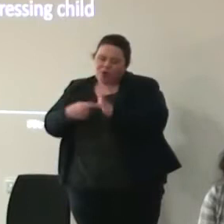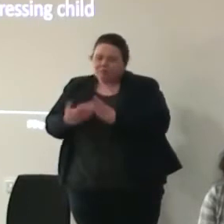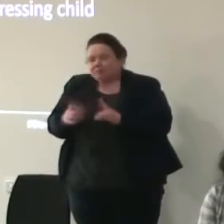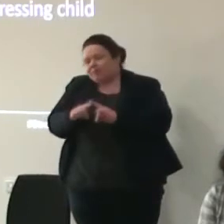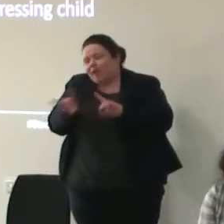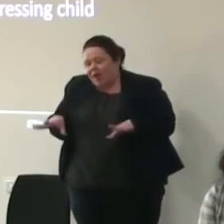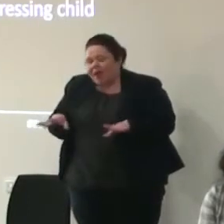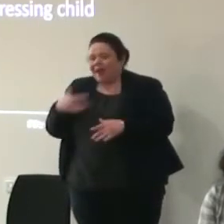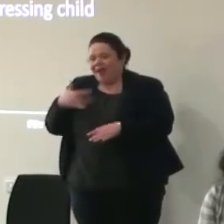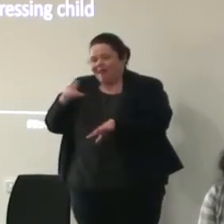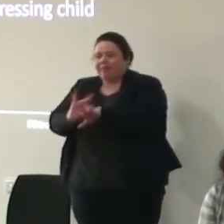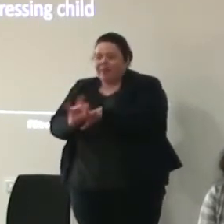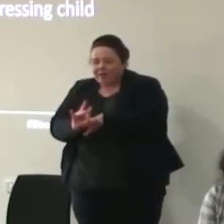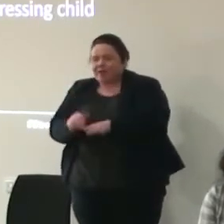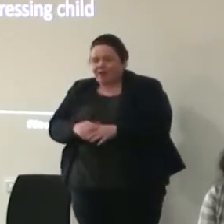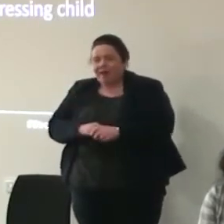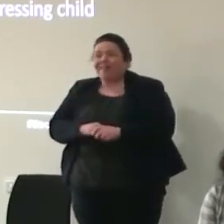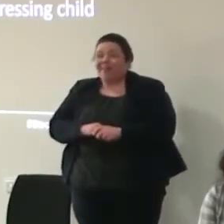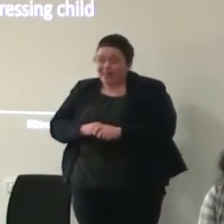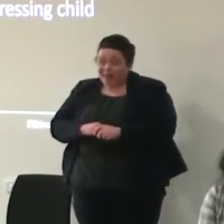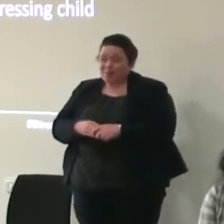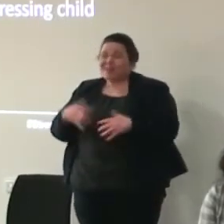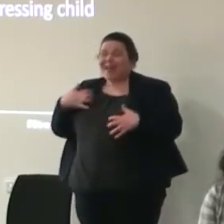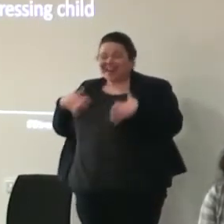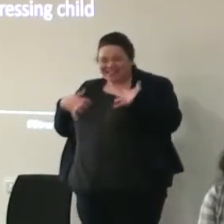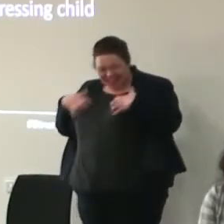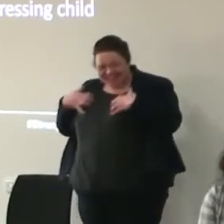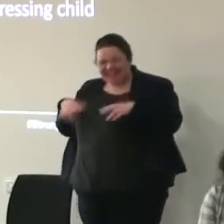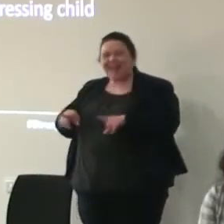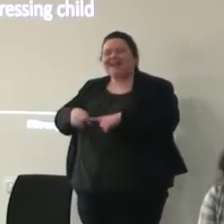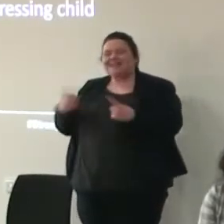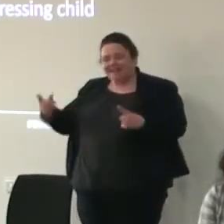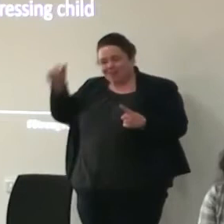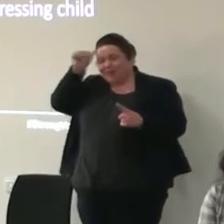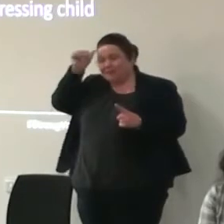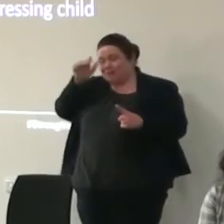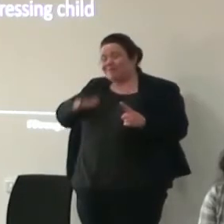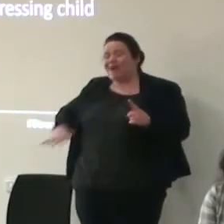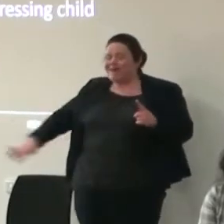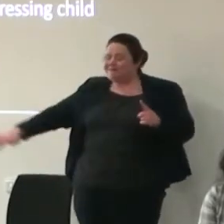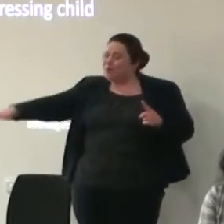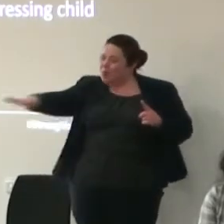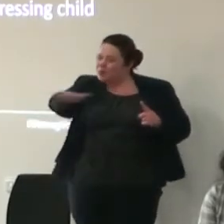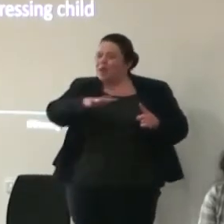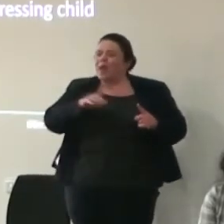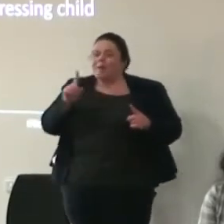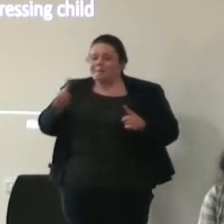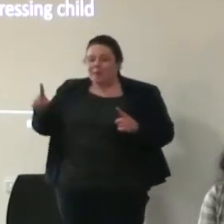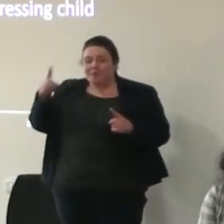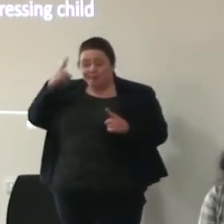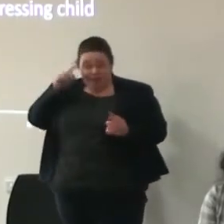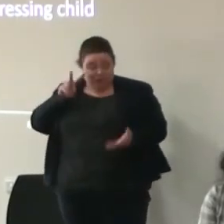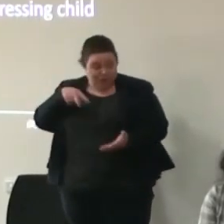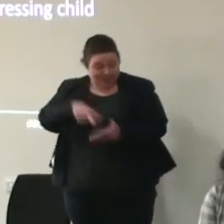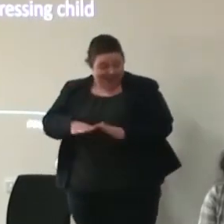that was a really exciting and different experience for everybody involved but to be able to stand on